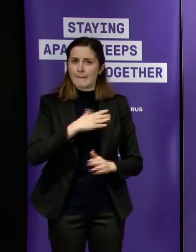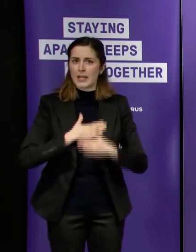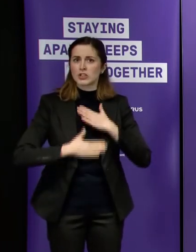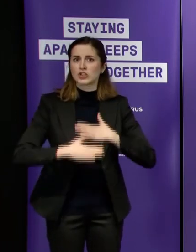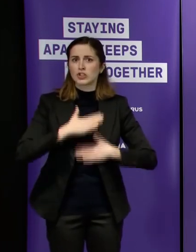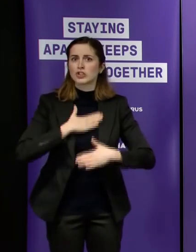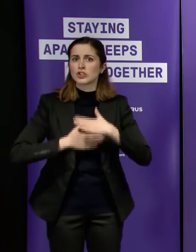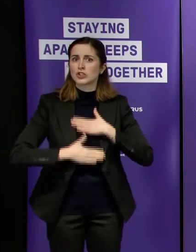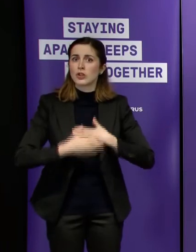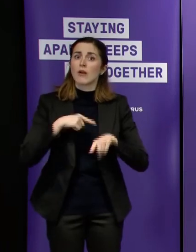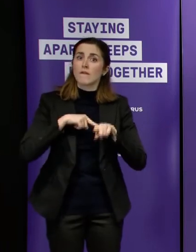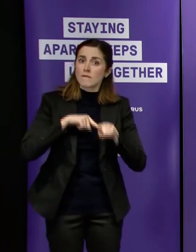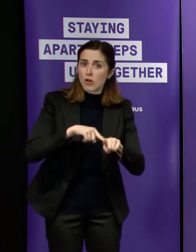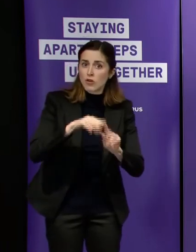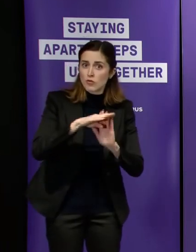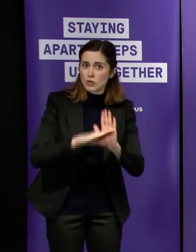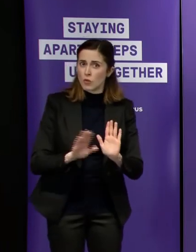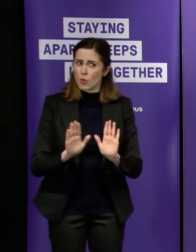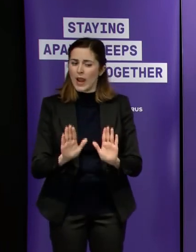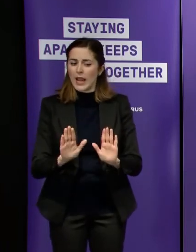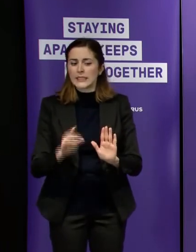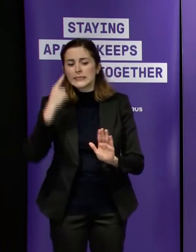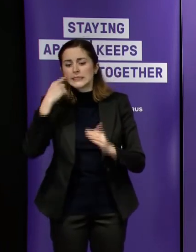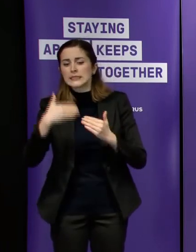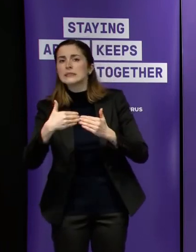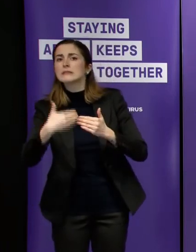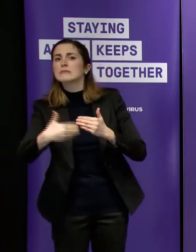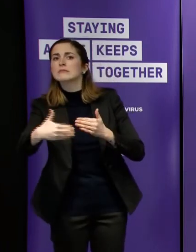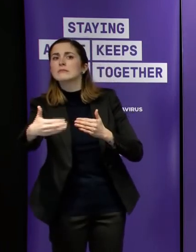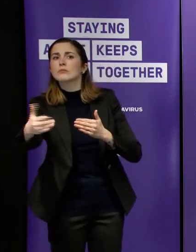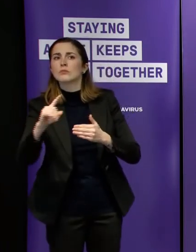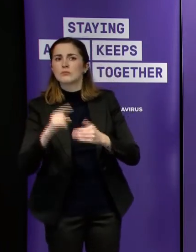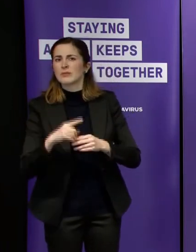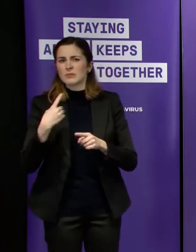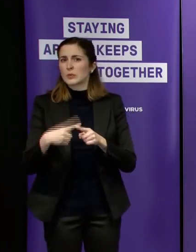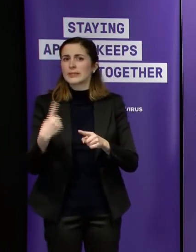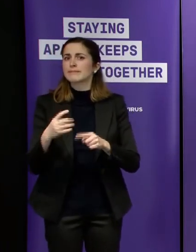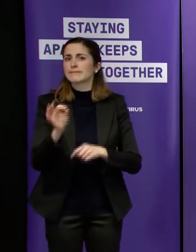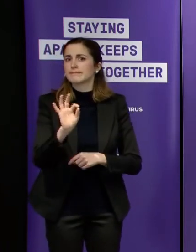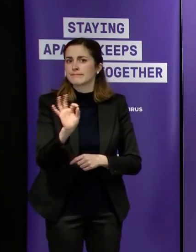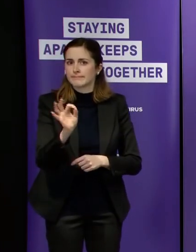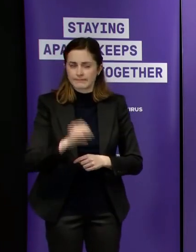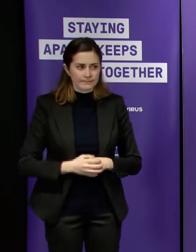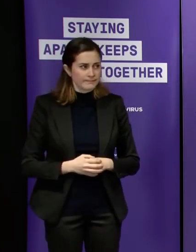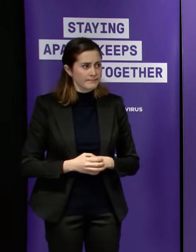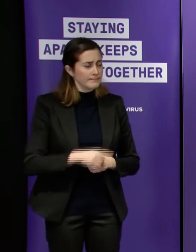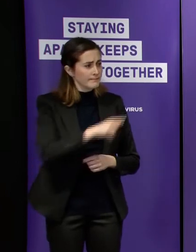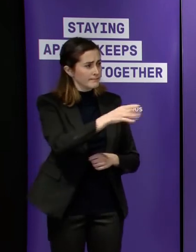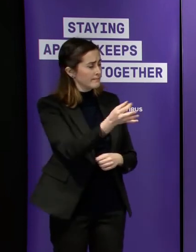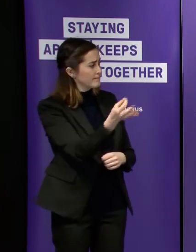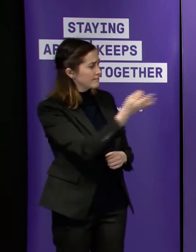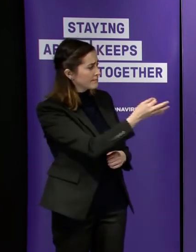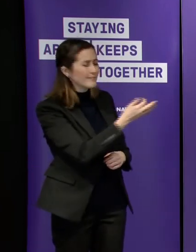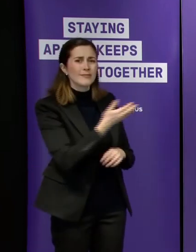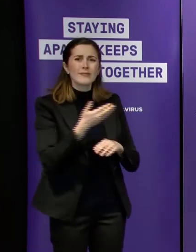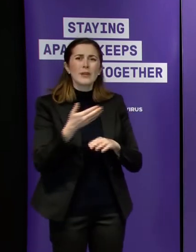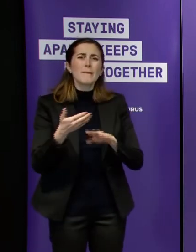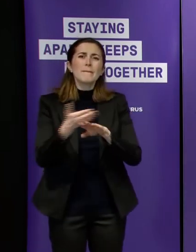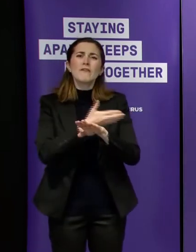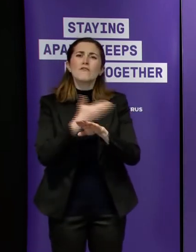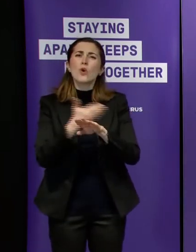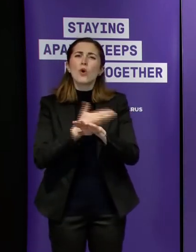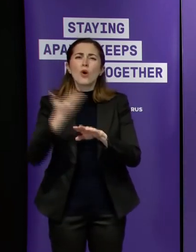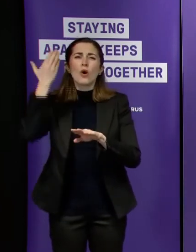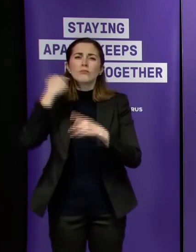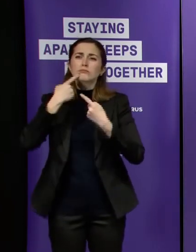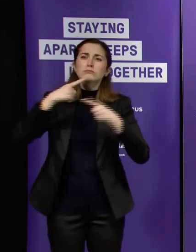to the other side of it that's the most important thing premier three days before you announced stage four lockdown you made a big part of